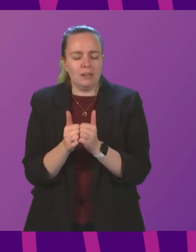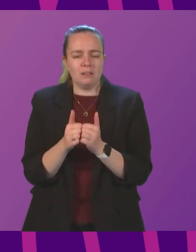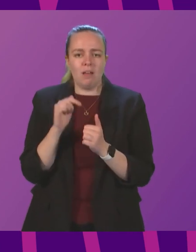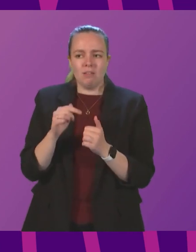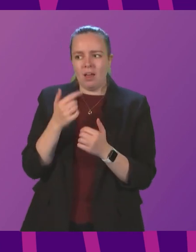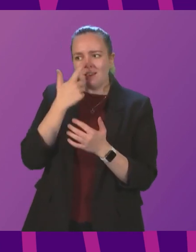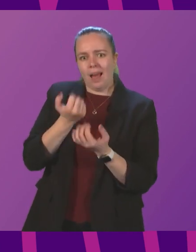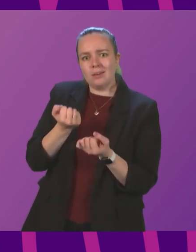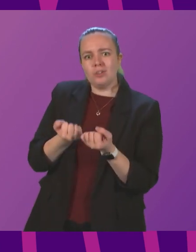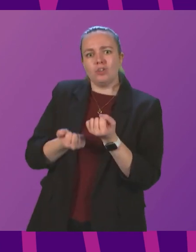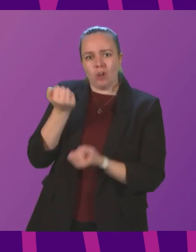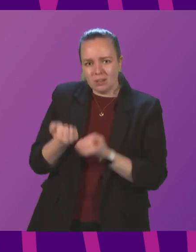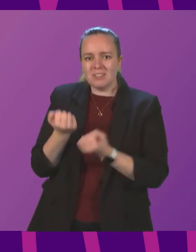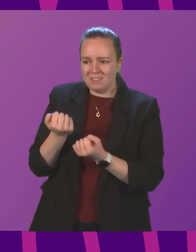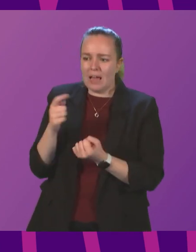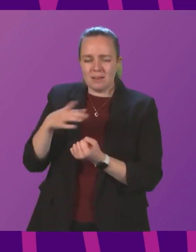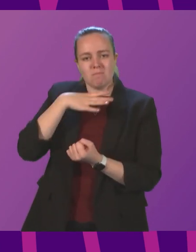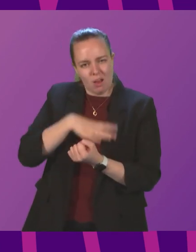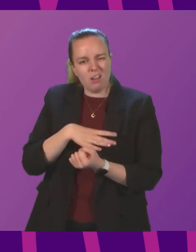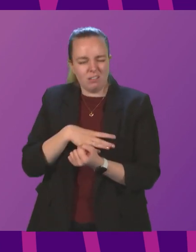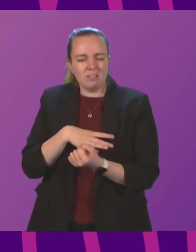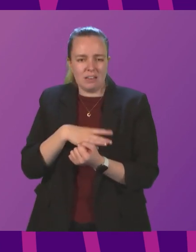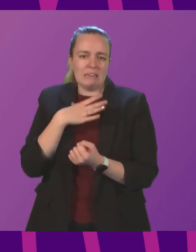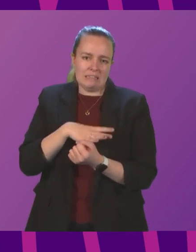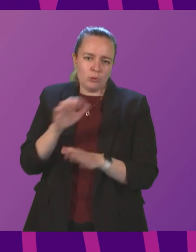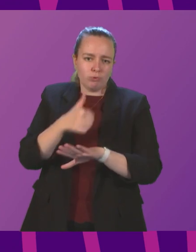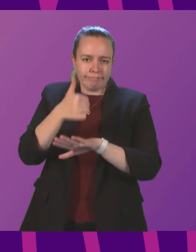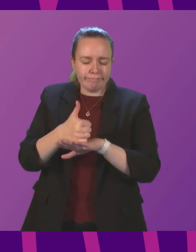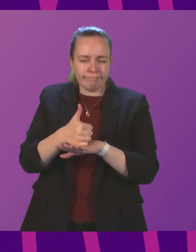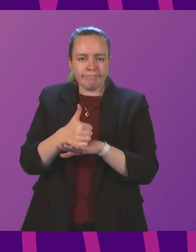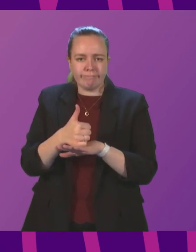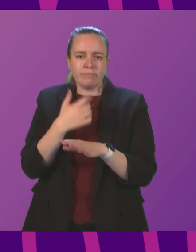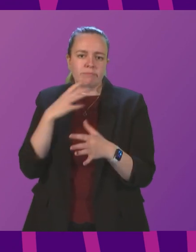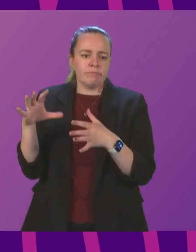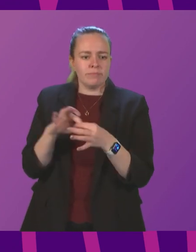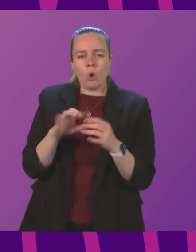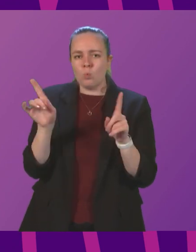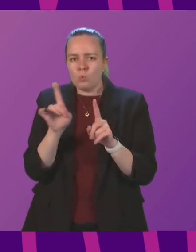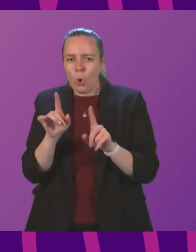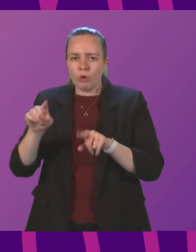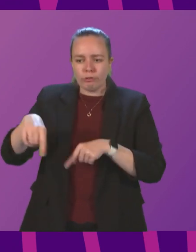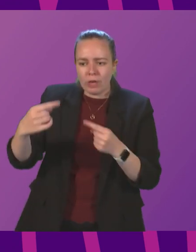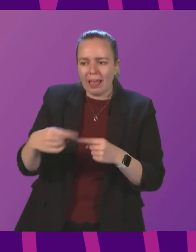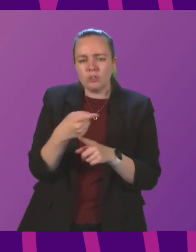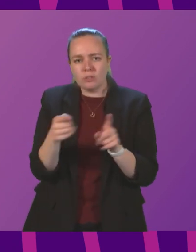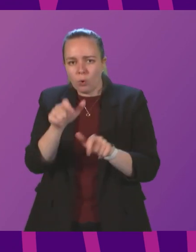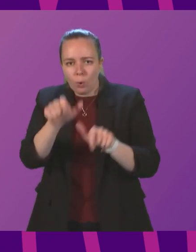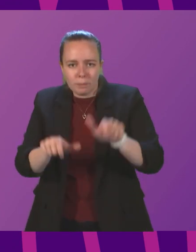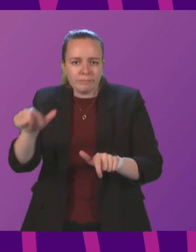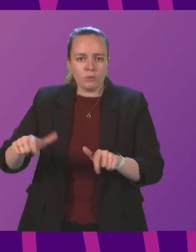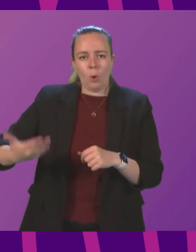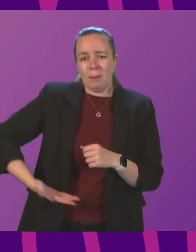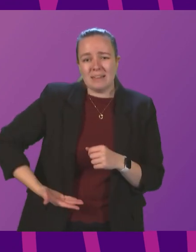justified as proportionate in law as to the restrictions they may place against individuals or against